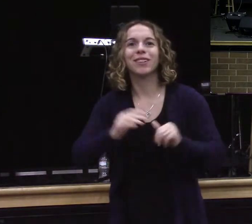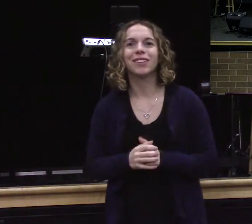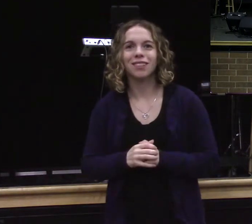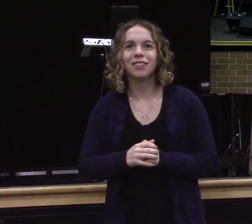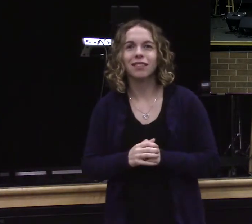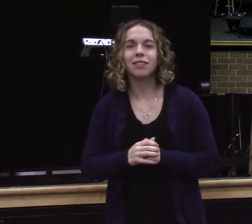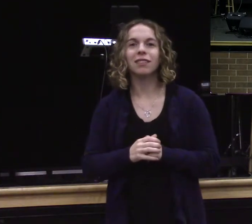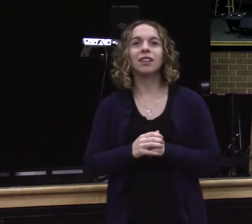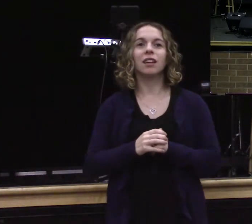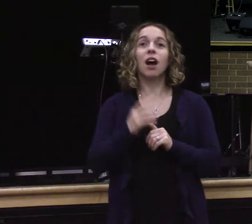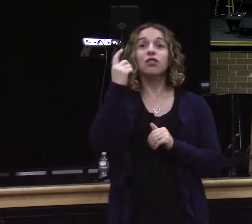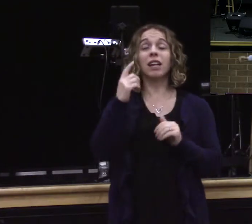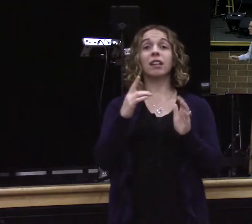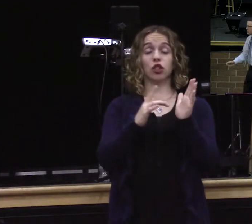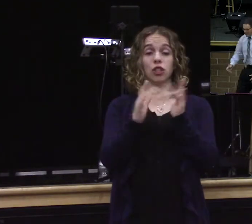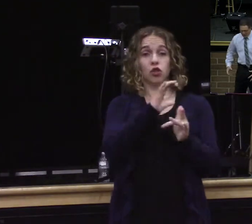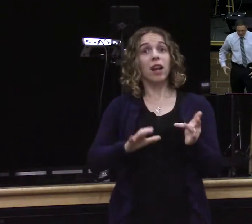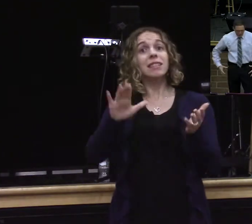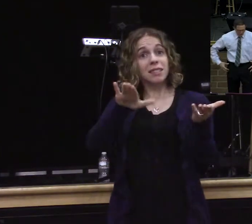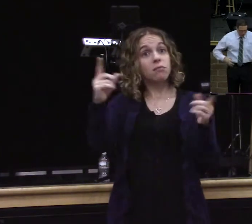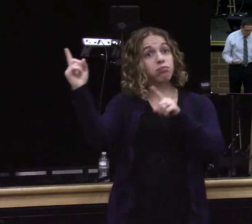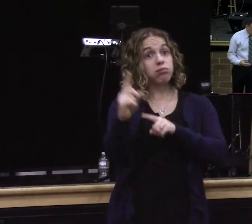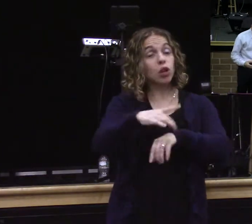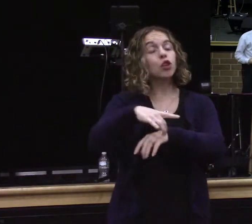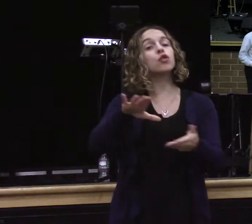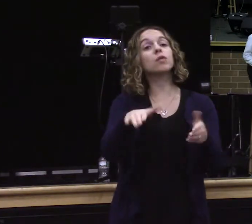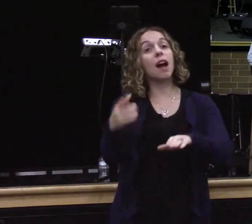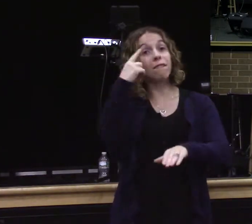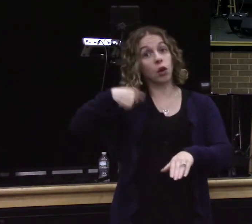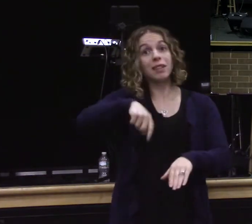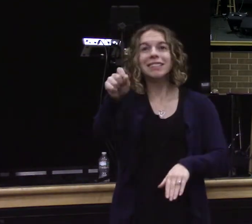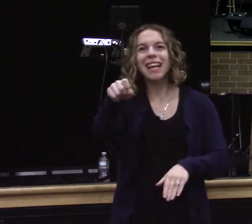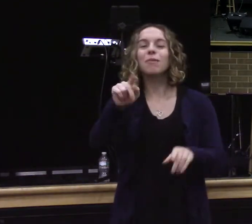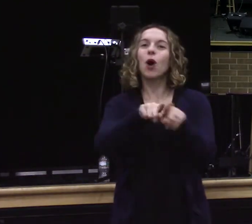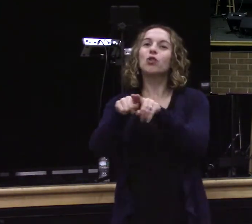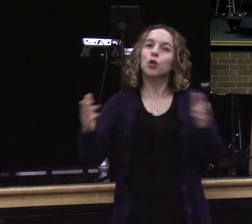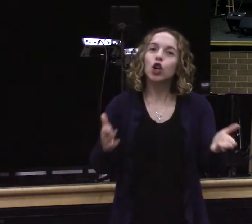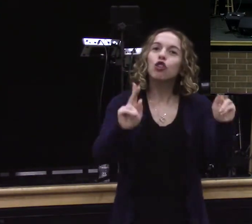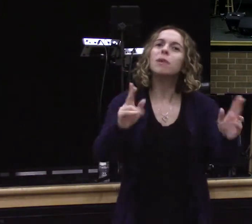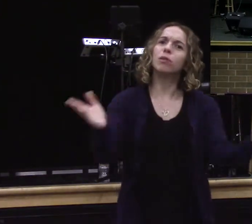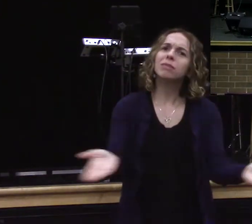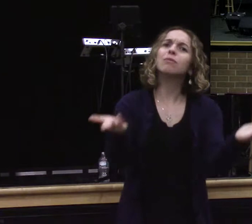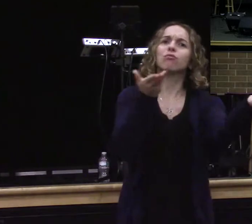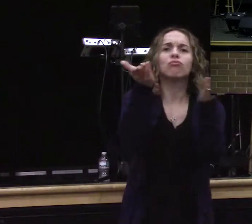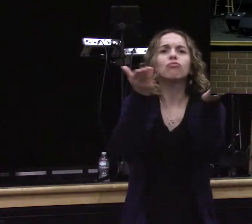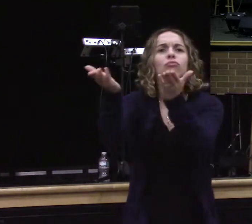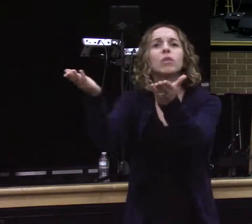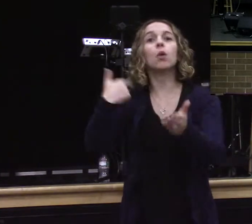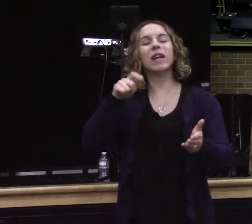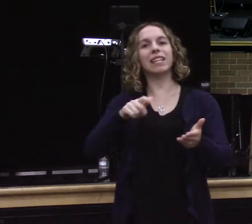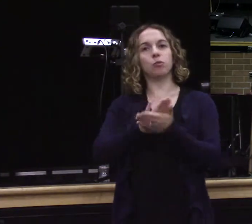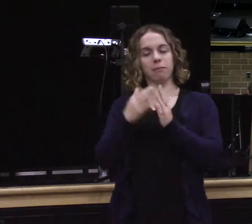Zealous for good works. Earnest for good deeds. That there's a spirit within the believer that says I want to serve